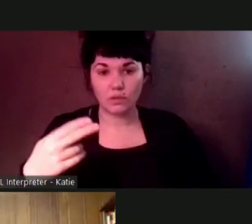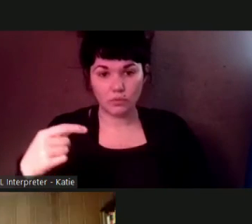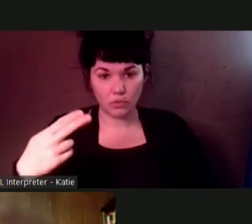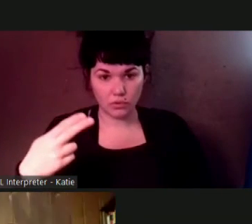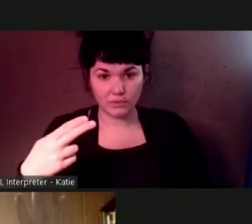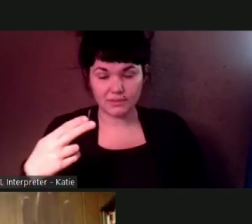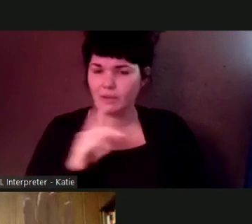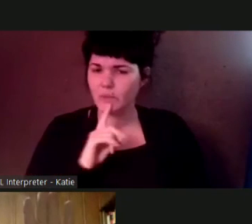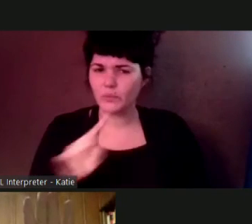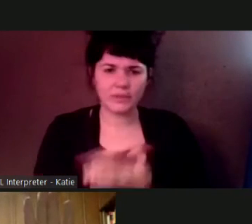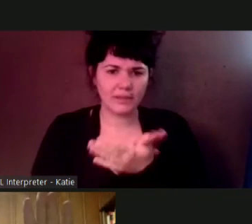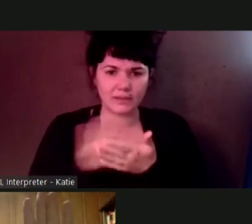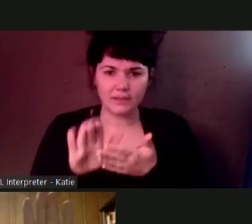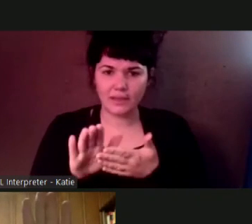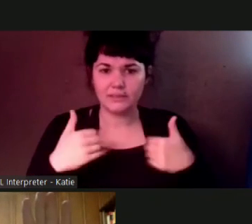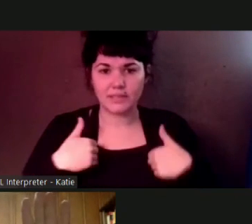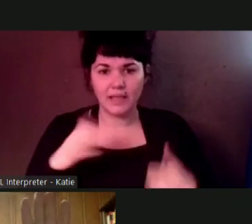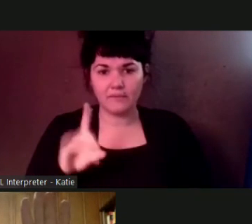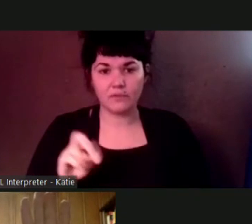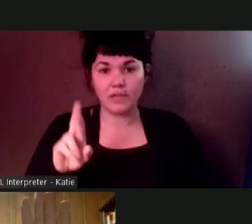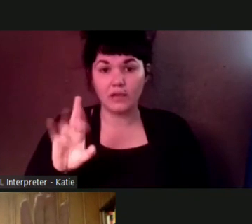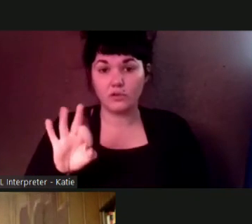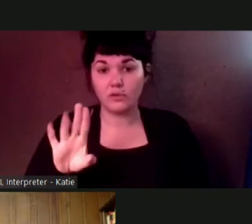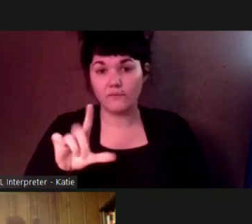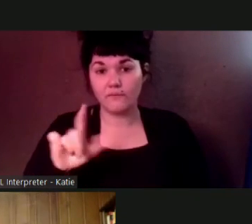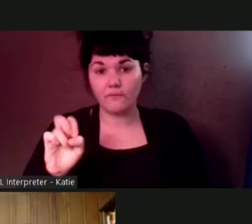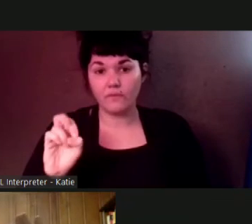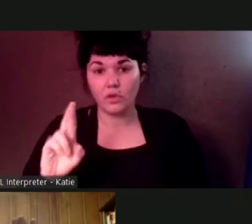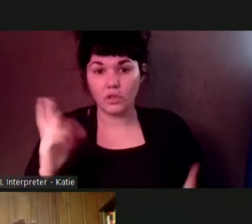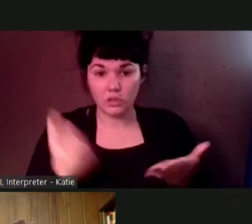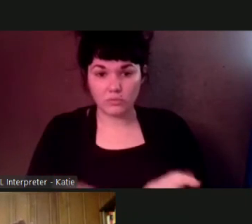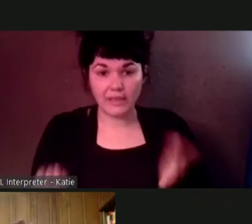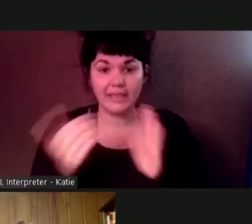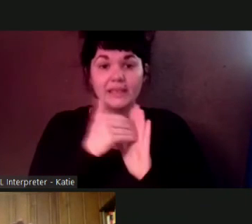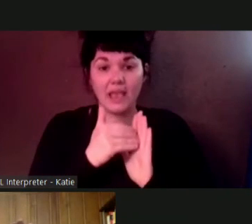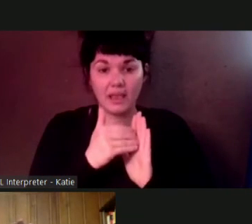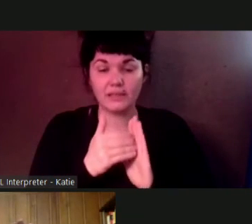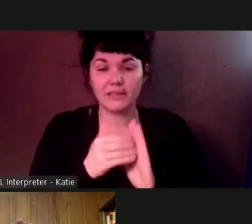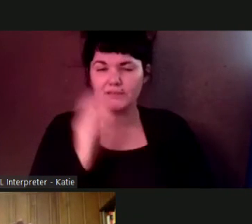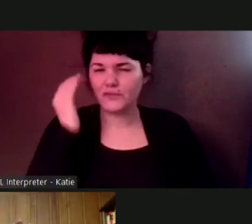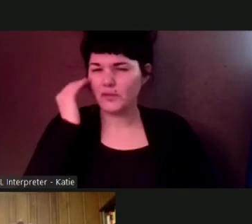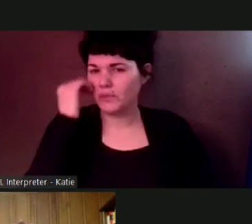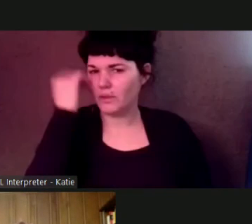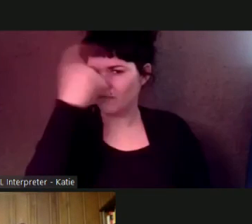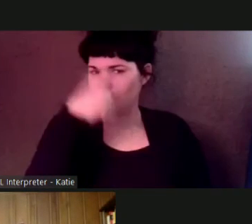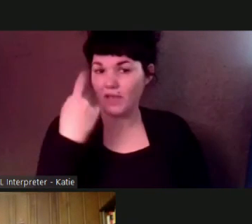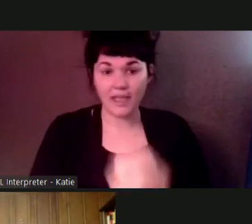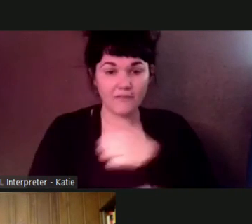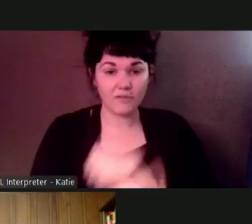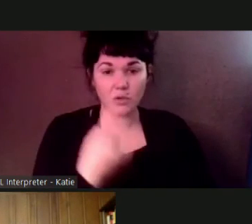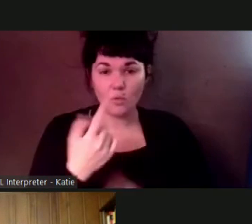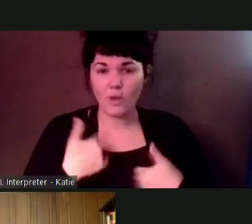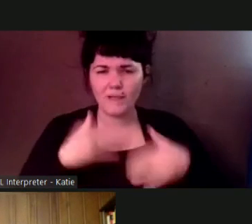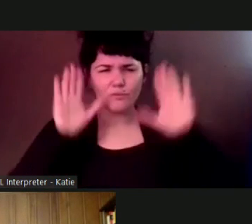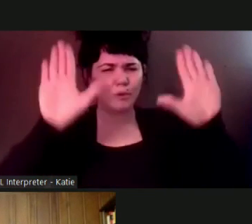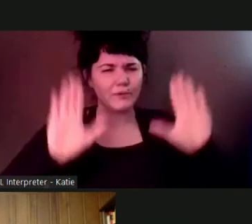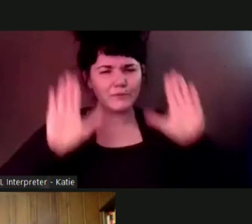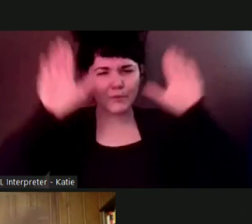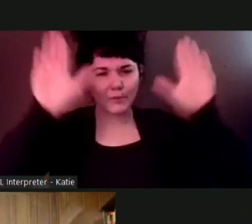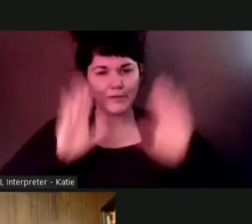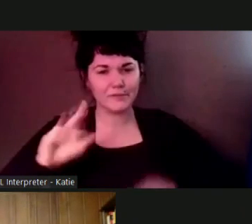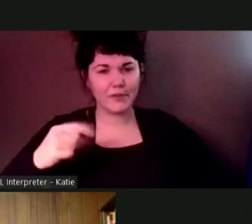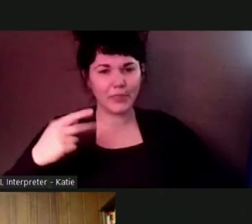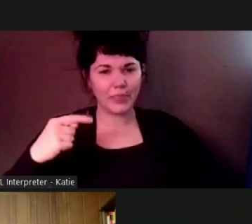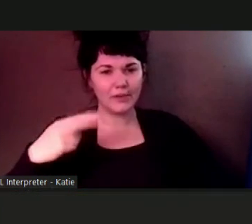nice to have dr fuller back and some familiar faces so everyone have a wonderful wonderful thursday afternoon